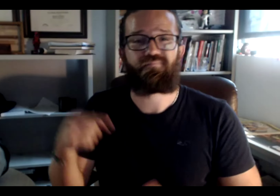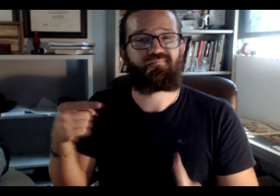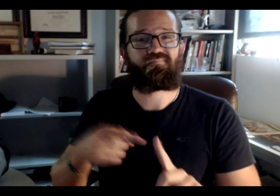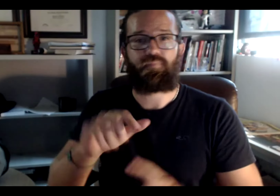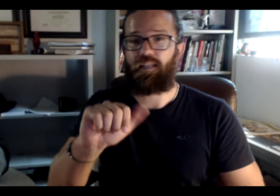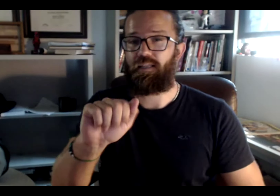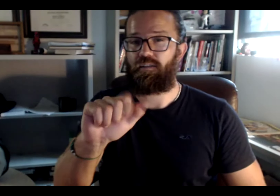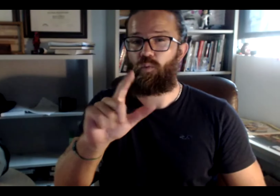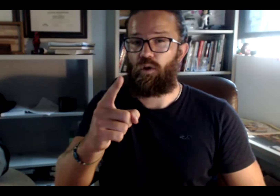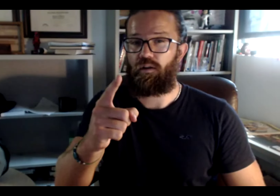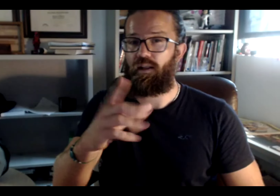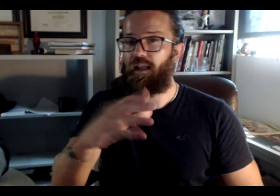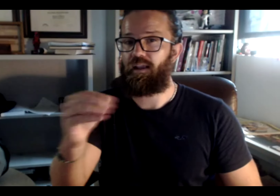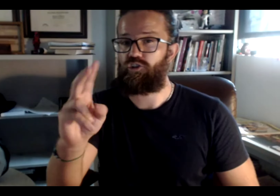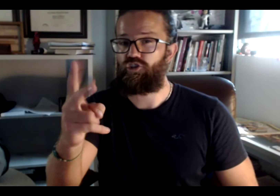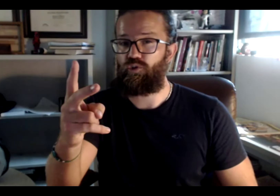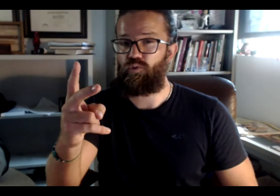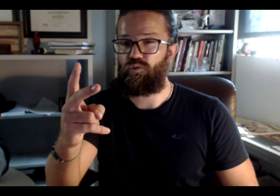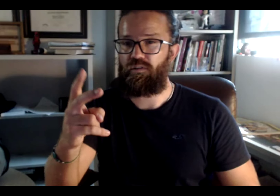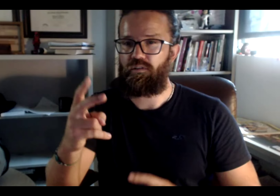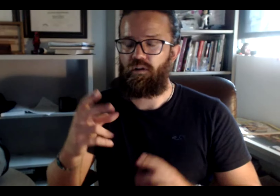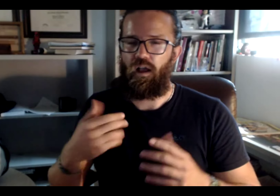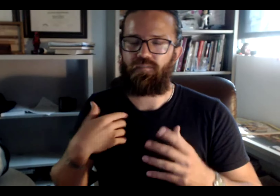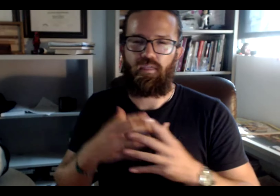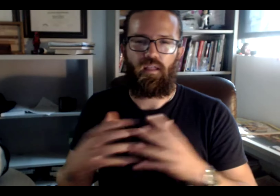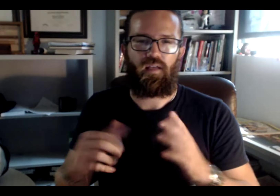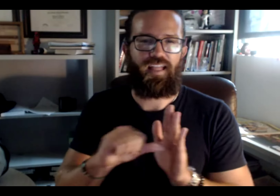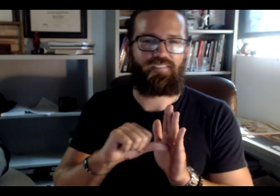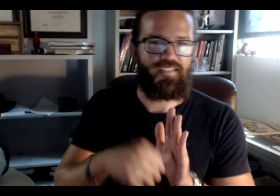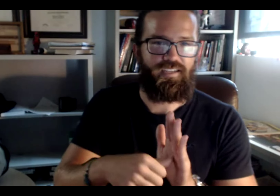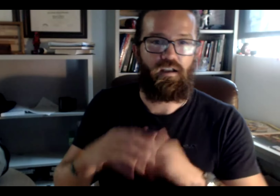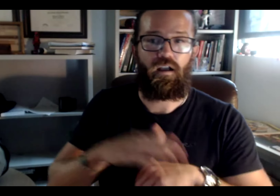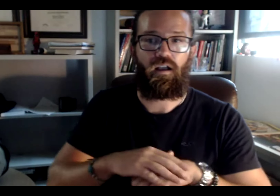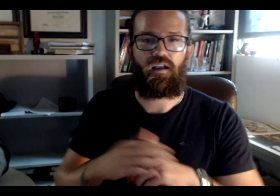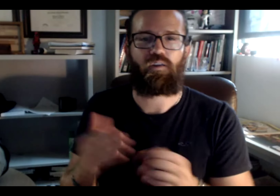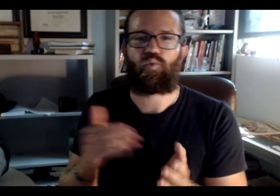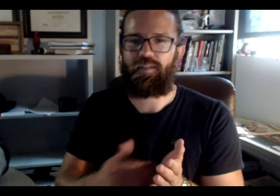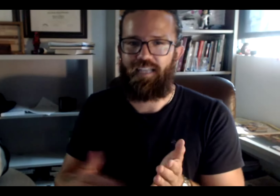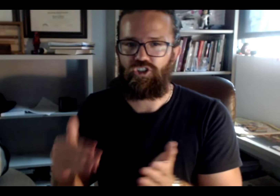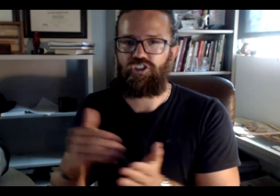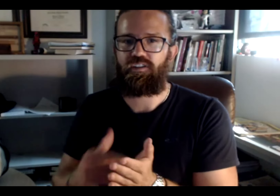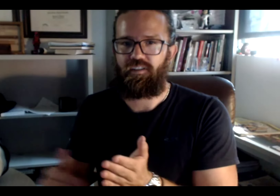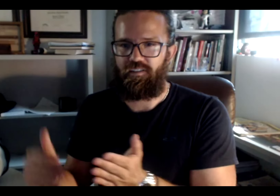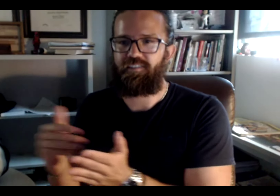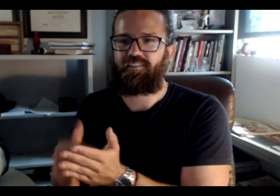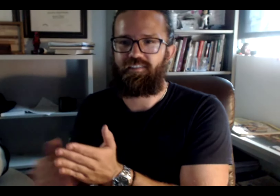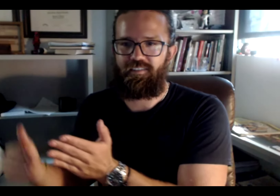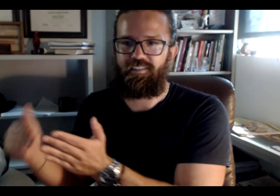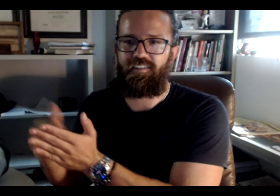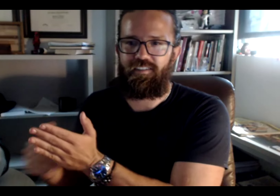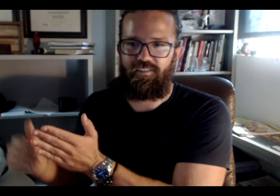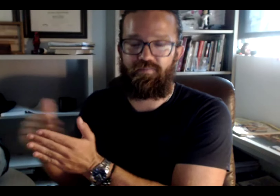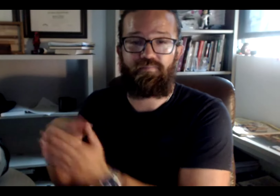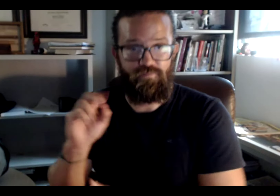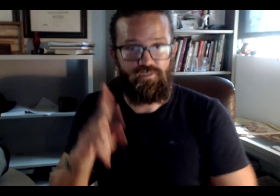And that format will just be repeated in ASL 1, as well as in ASL 2. There, we're going to have a lot of emphasis on repetition,